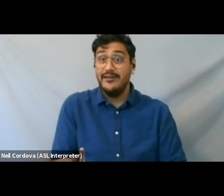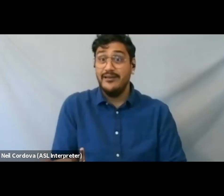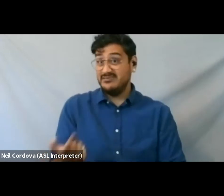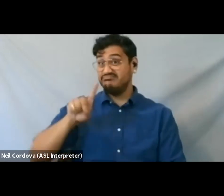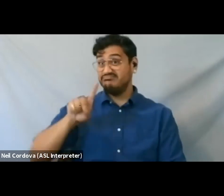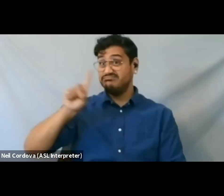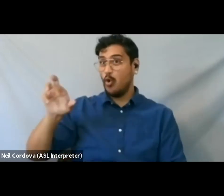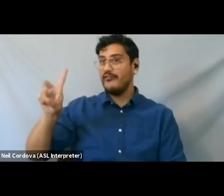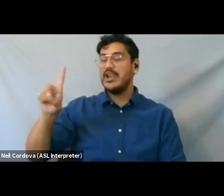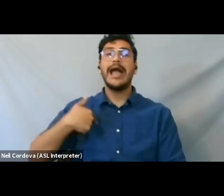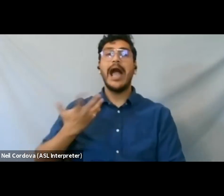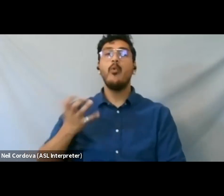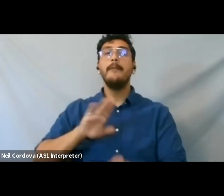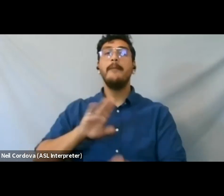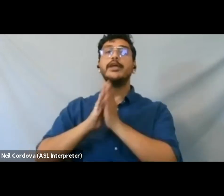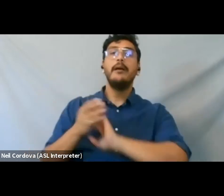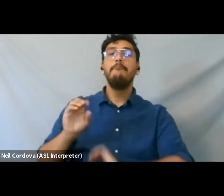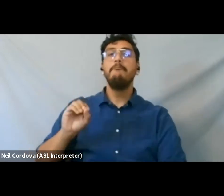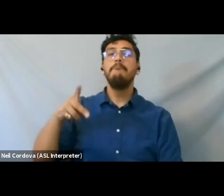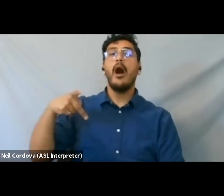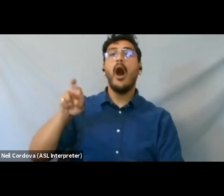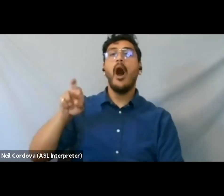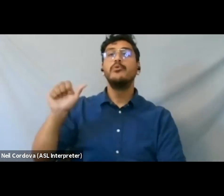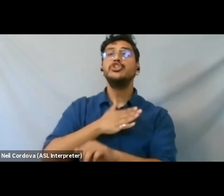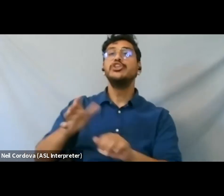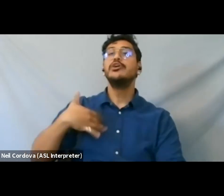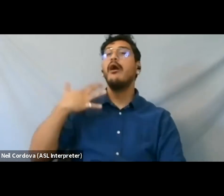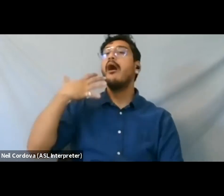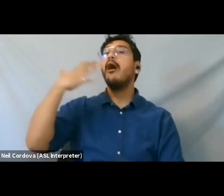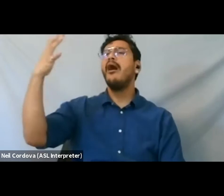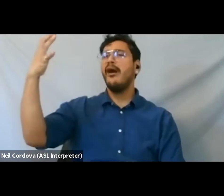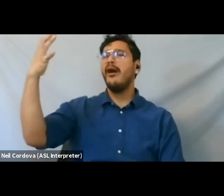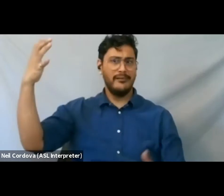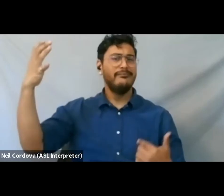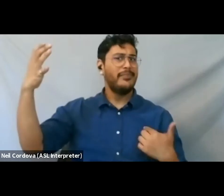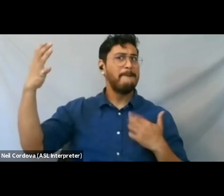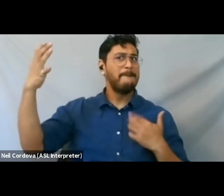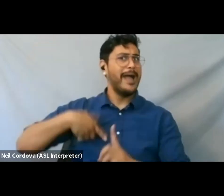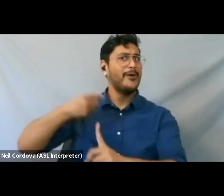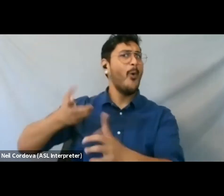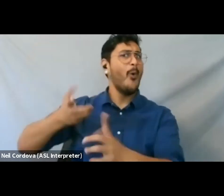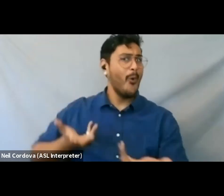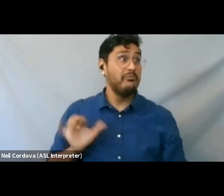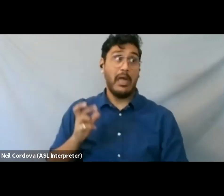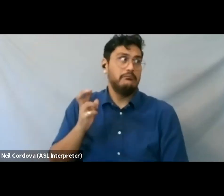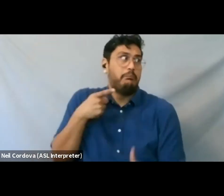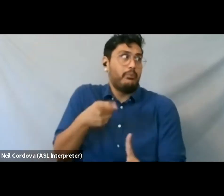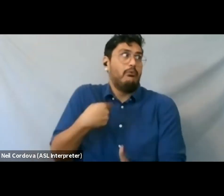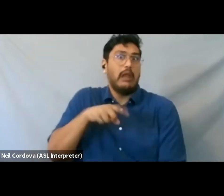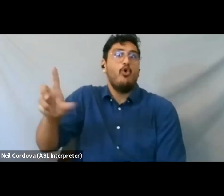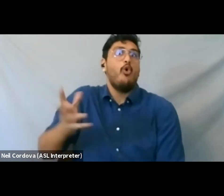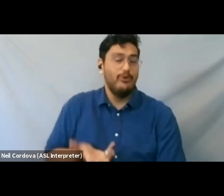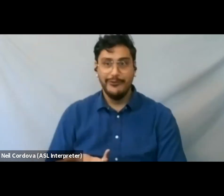an opera singer. That's what I knew. That's what That's why I went. I had been going to a math and